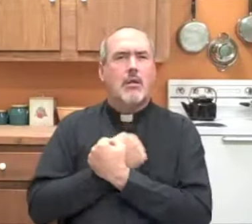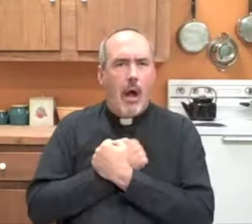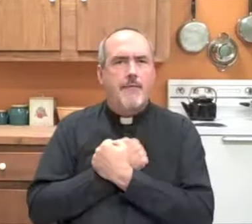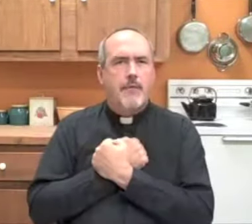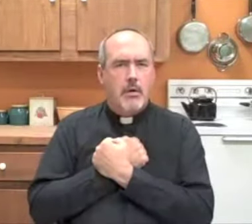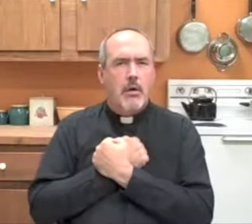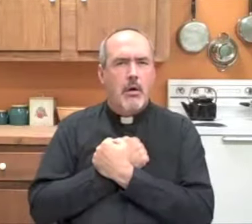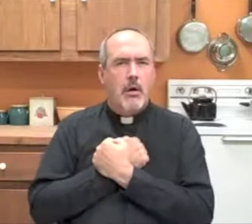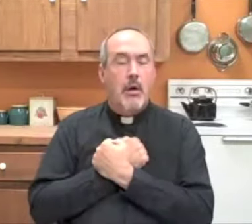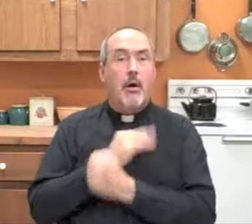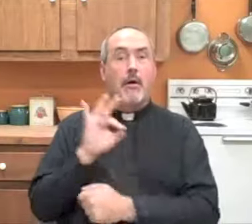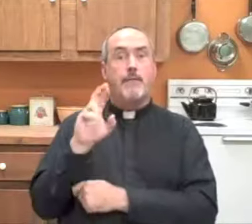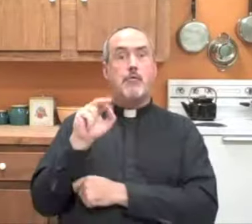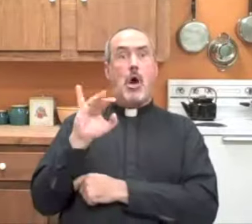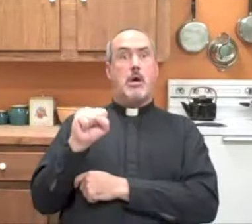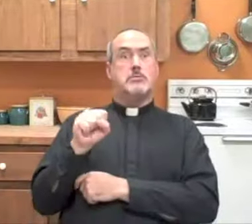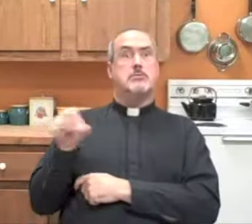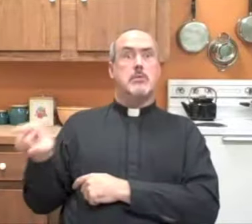say about God and God's love.